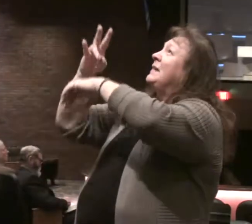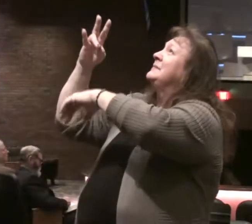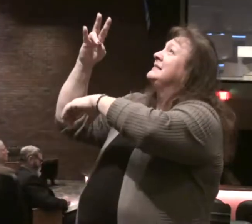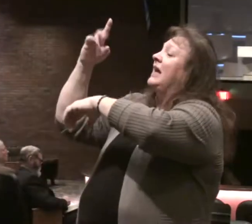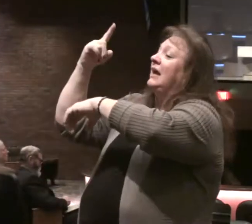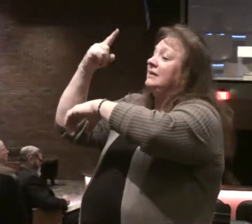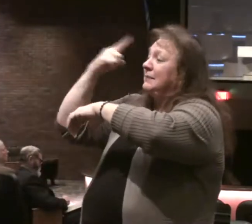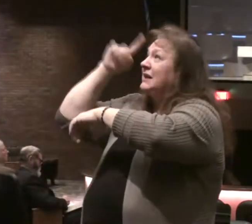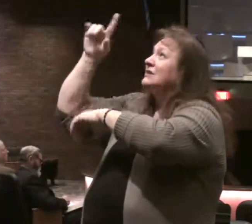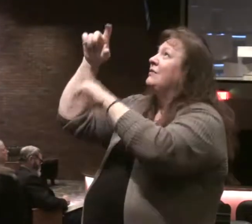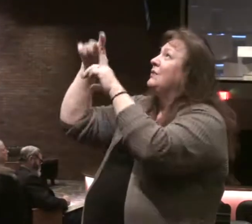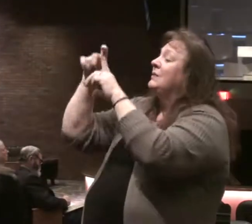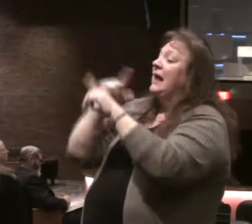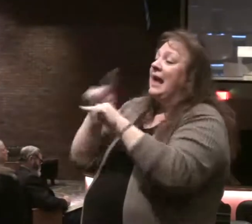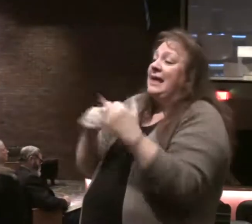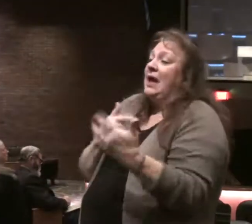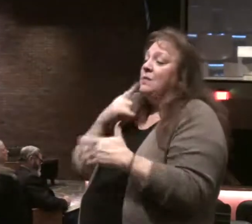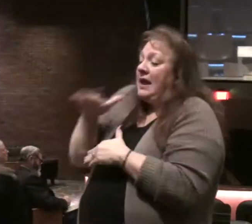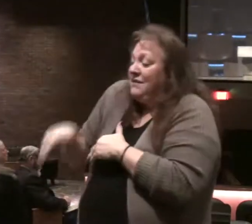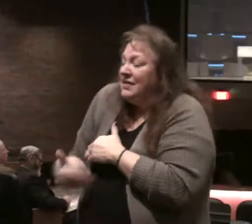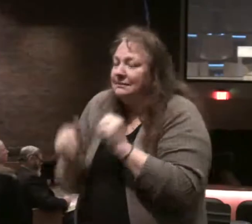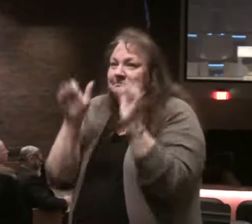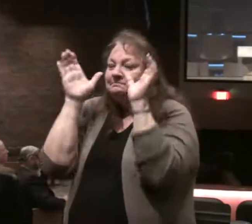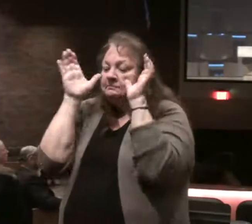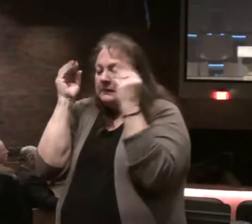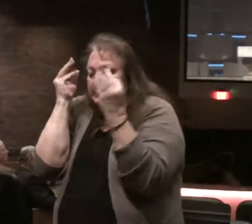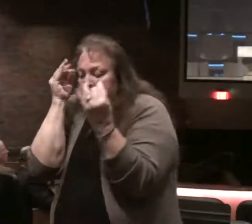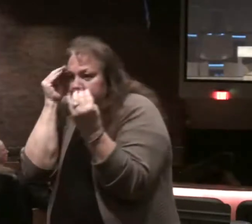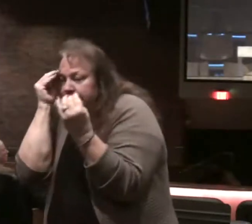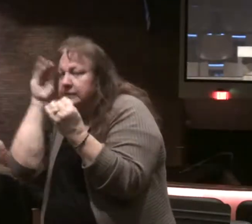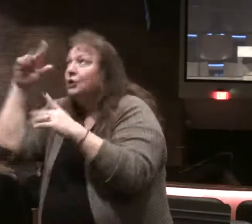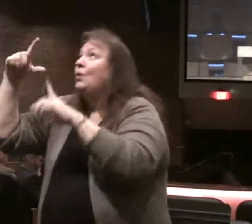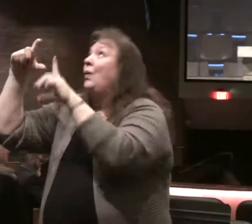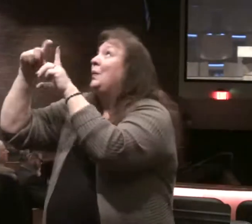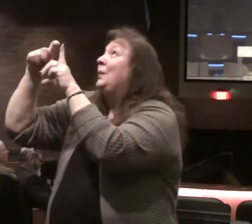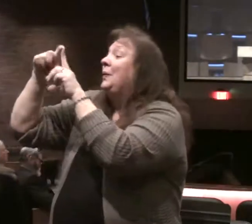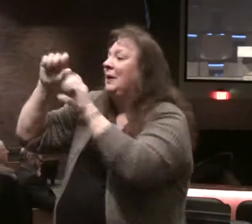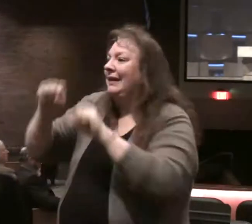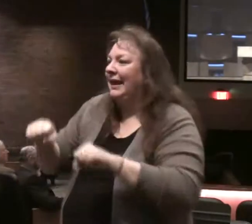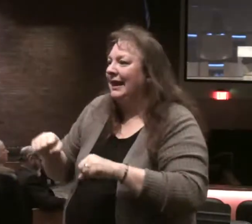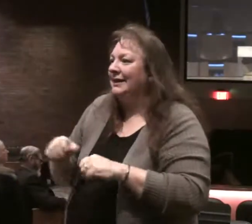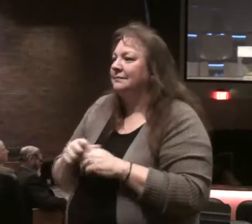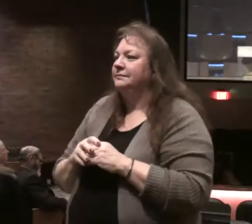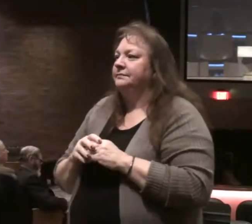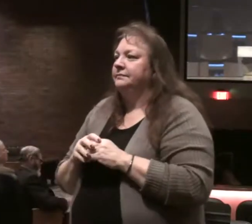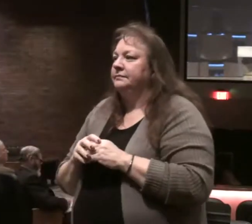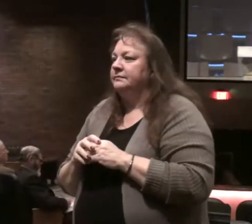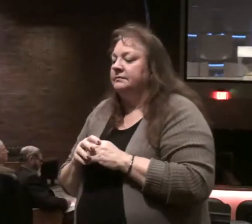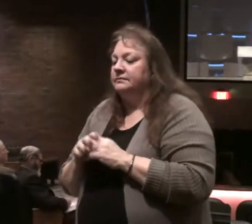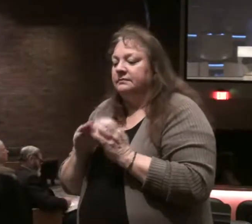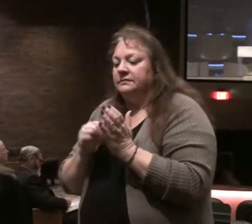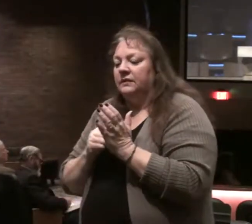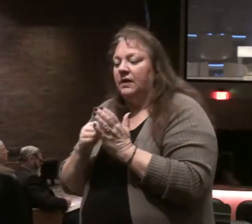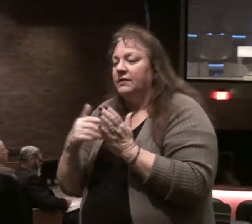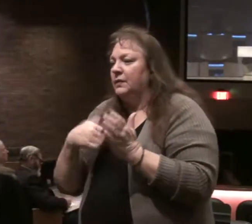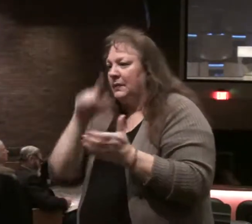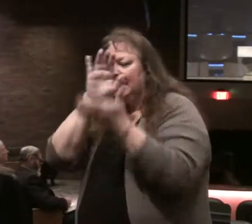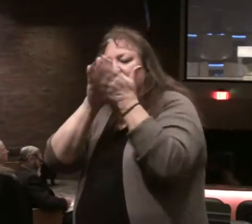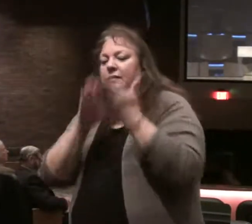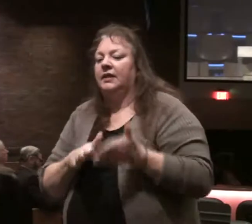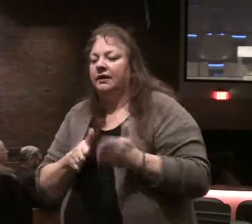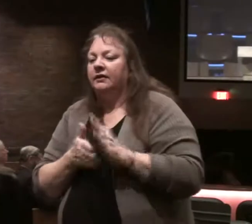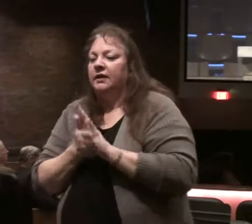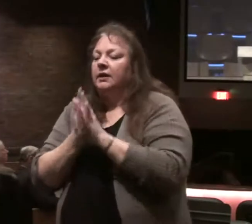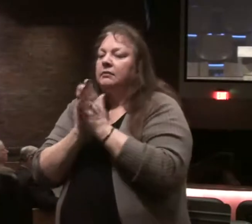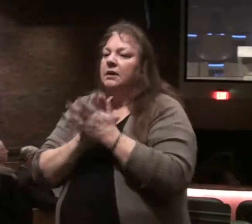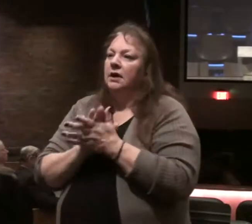word. I can't wait for the night watches, then I meditate on your word. Too often, as a believer, it's easy to turn